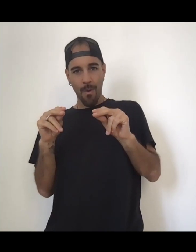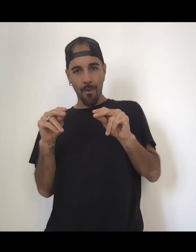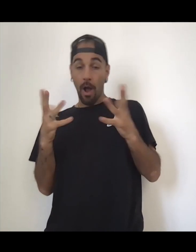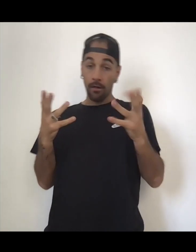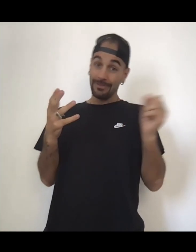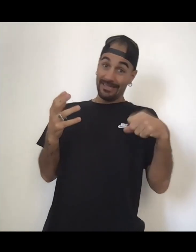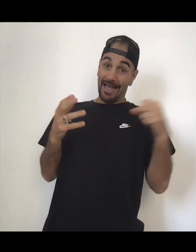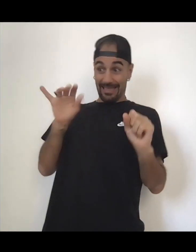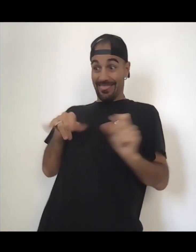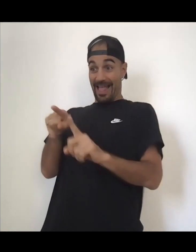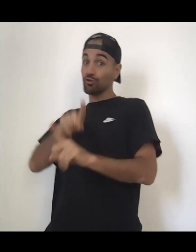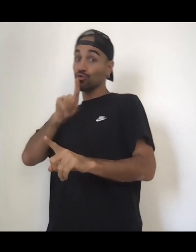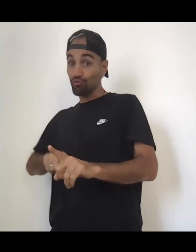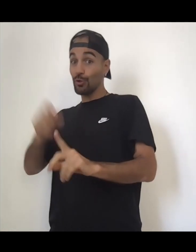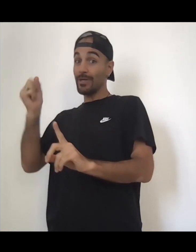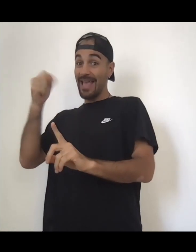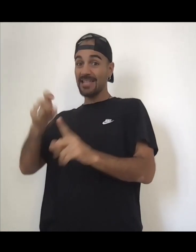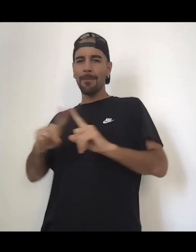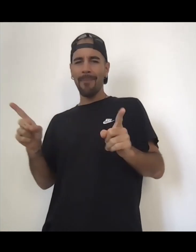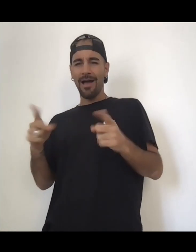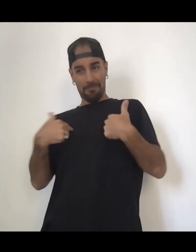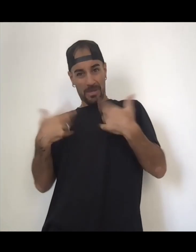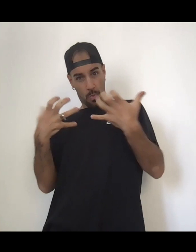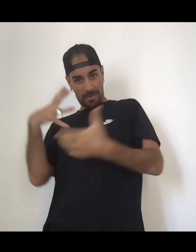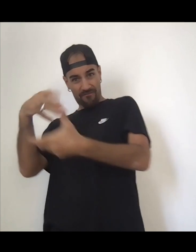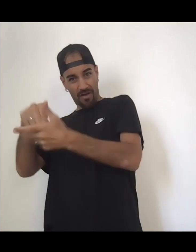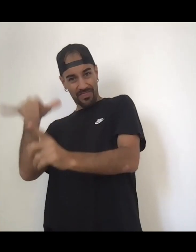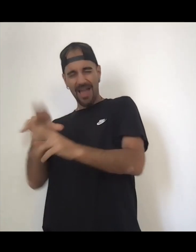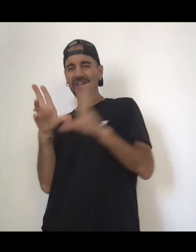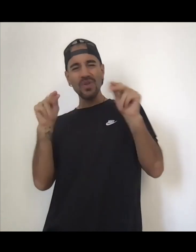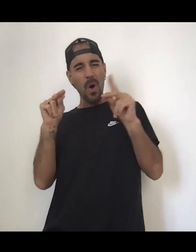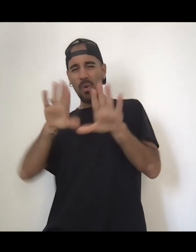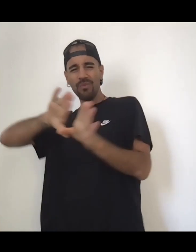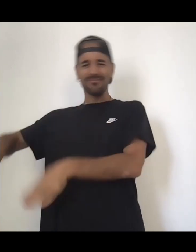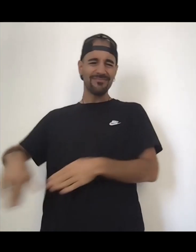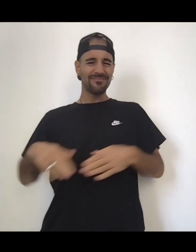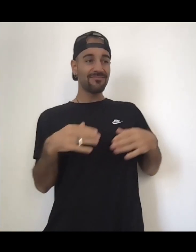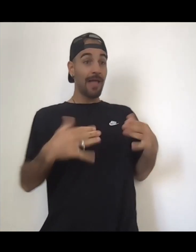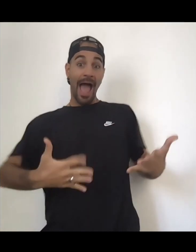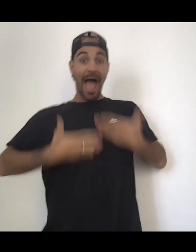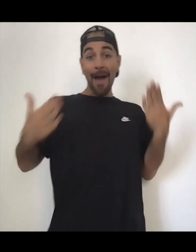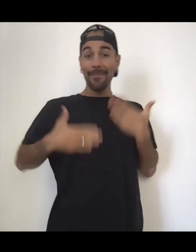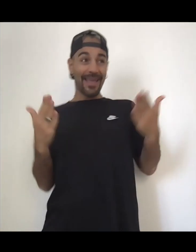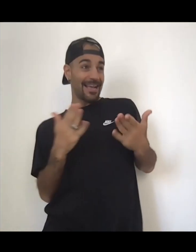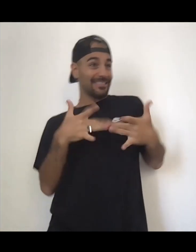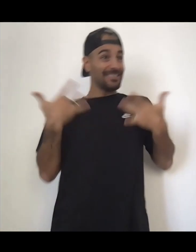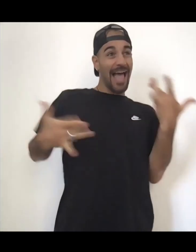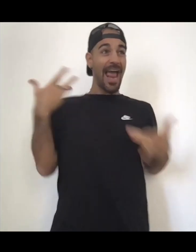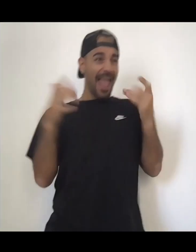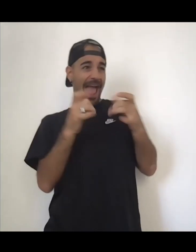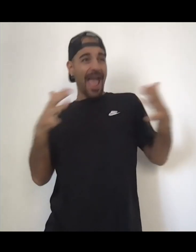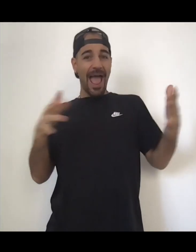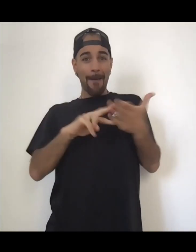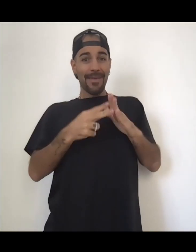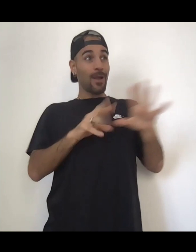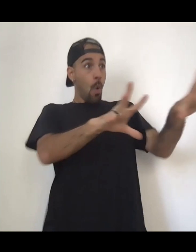but like it's... Oh, this is going to sound kind of ugly. This is going to sound kind of ugly. I already hear it coming out but I do want to just say it. Like there is a reason